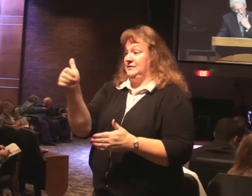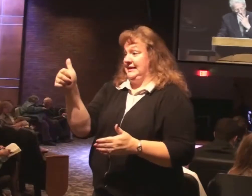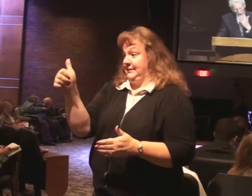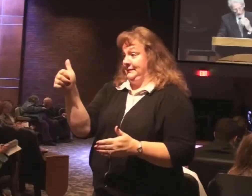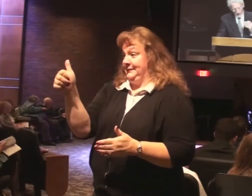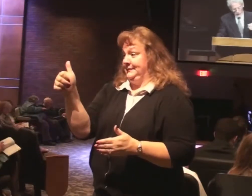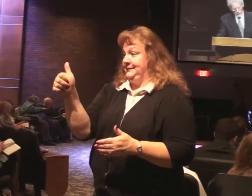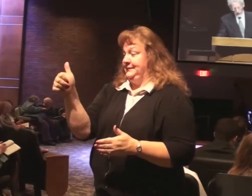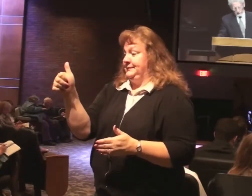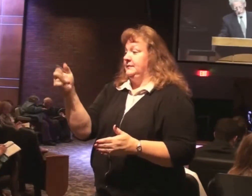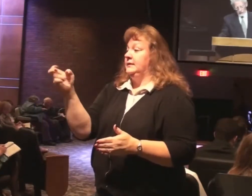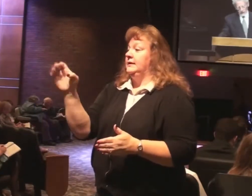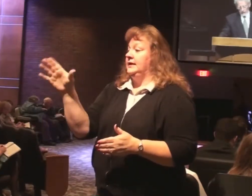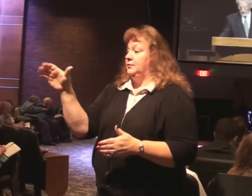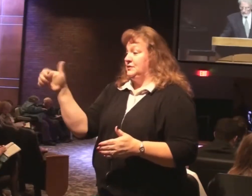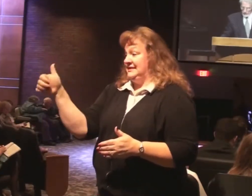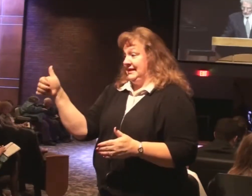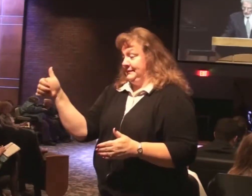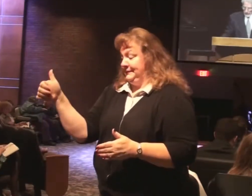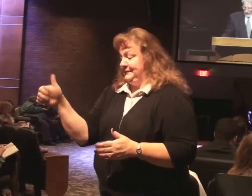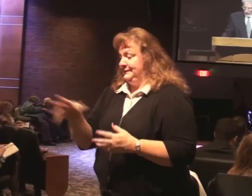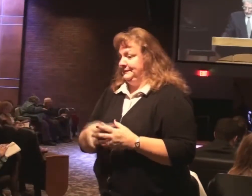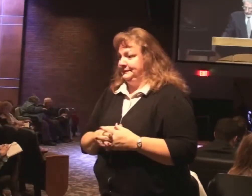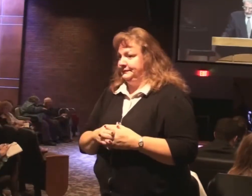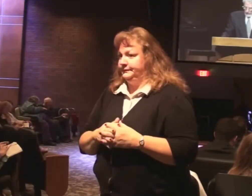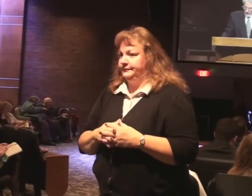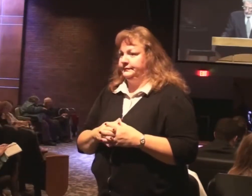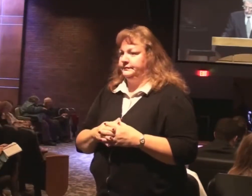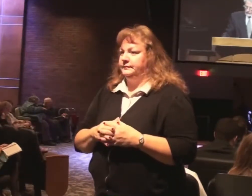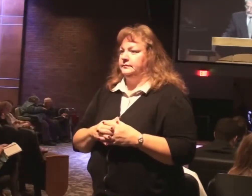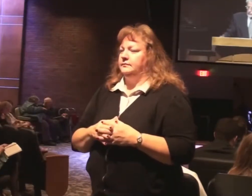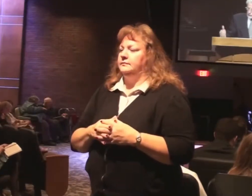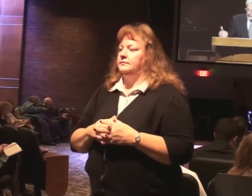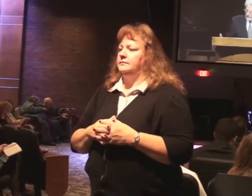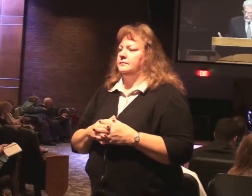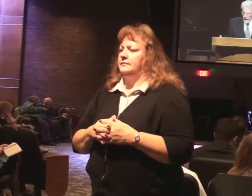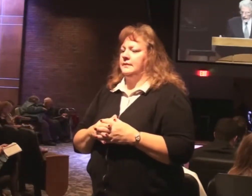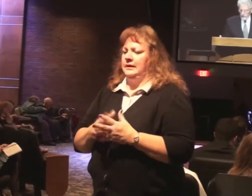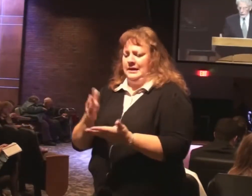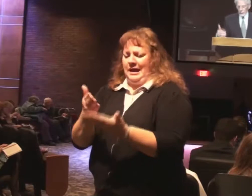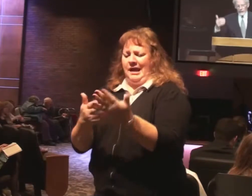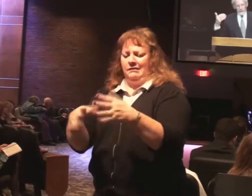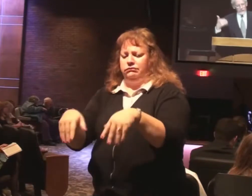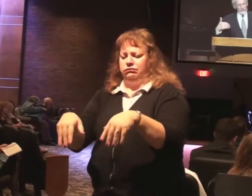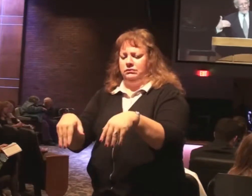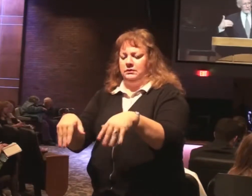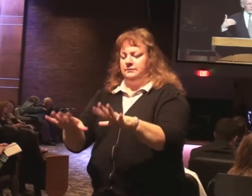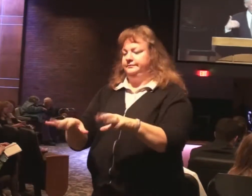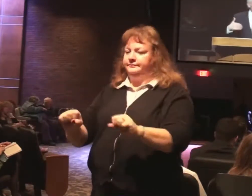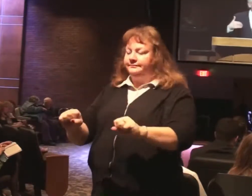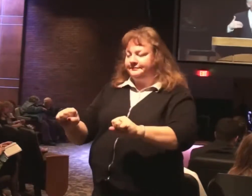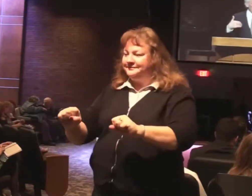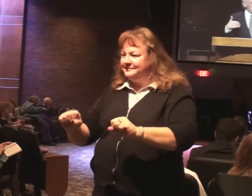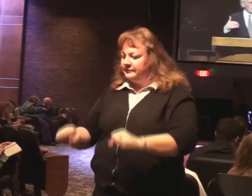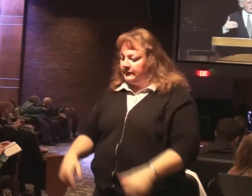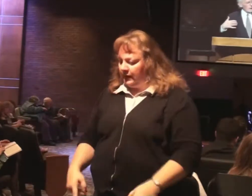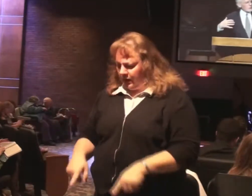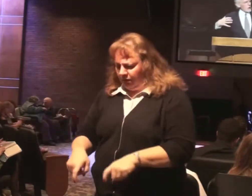Hebrews chapter 10. Again. Because when He says strengthen the hands that are weak and the knees that are feeble. That's not